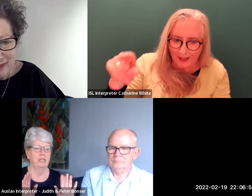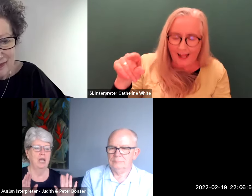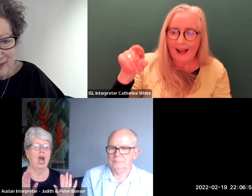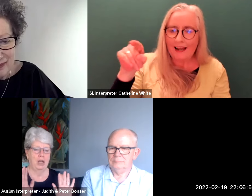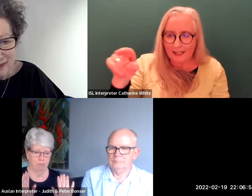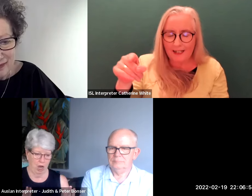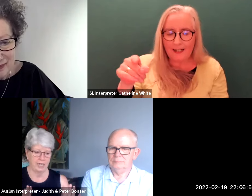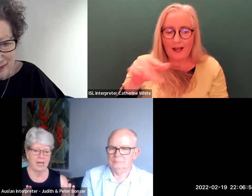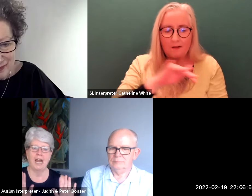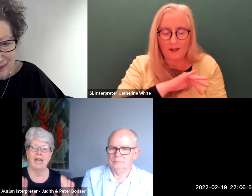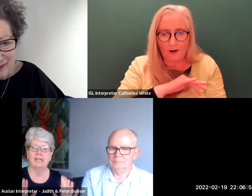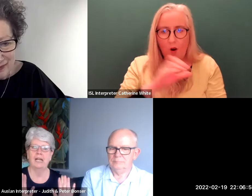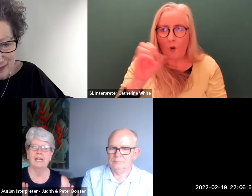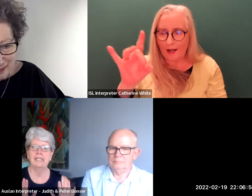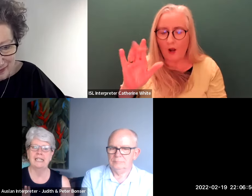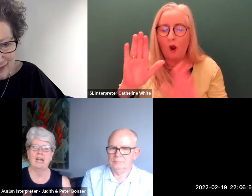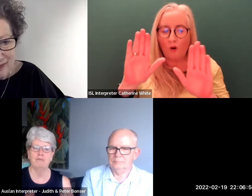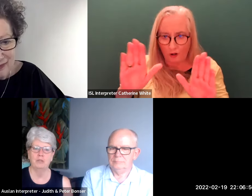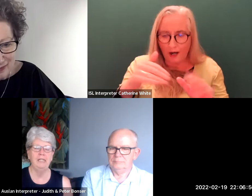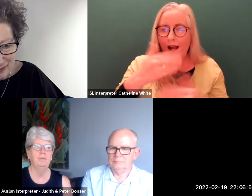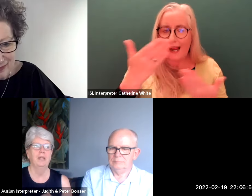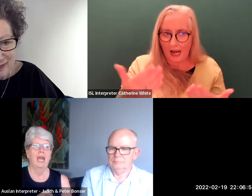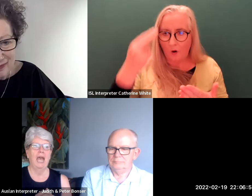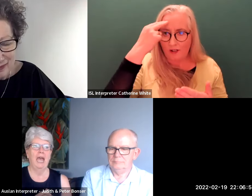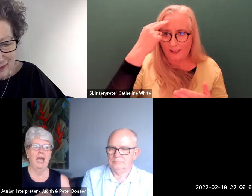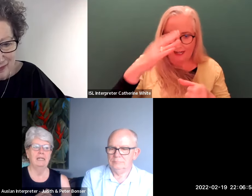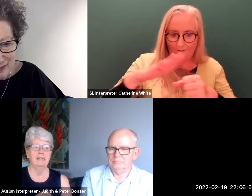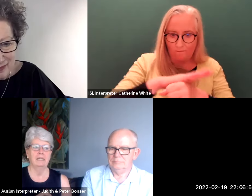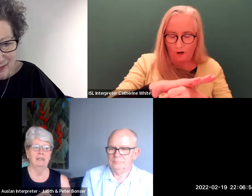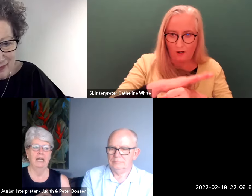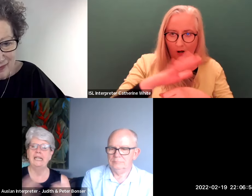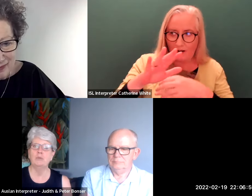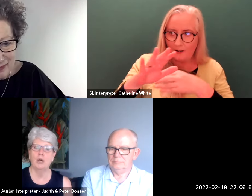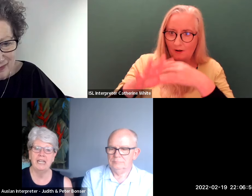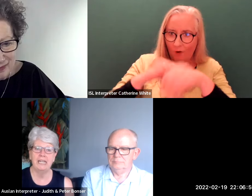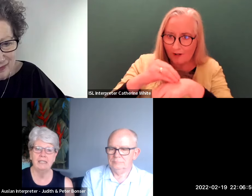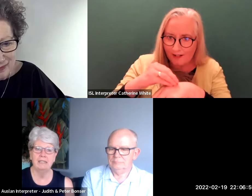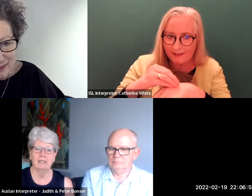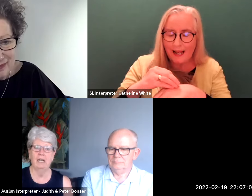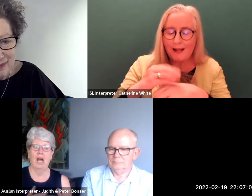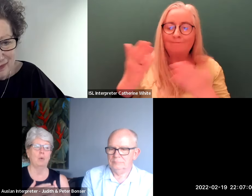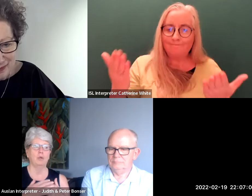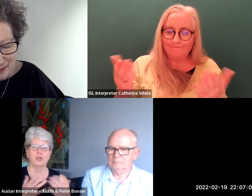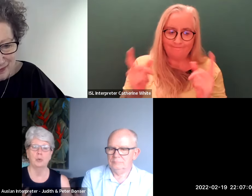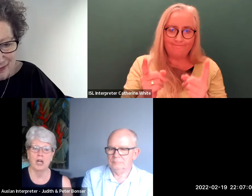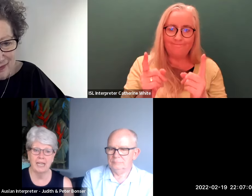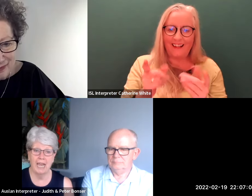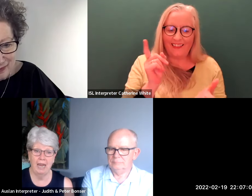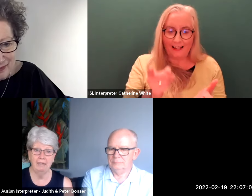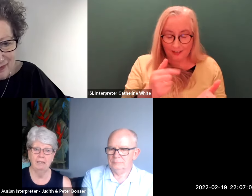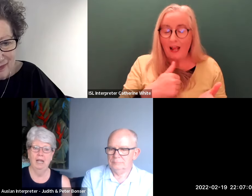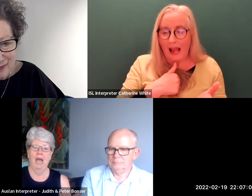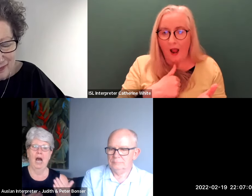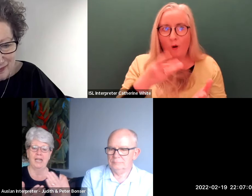go right i am i understand fully and it is what it is i will do what i